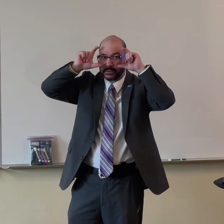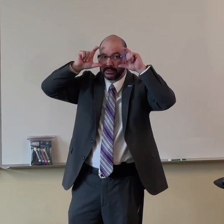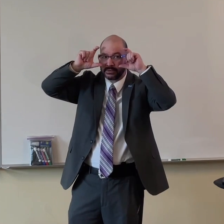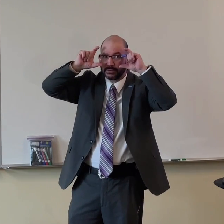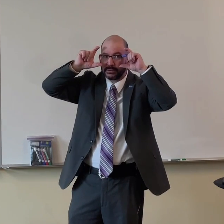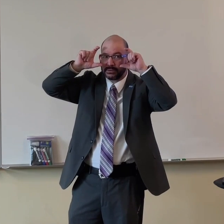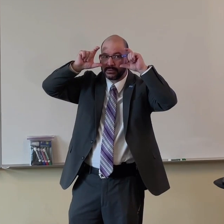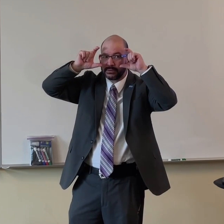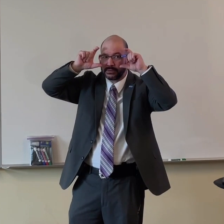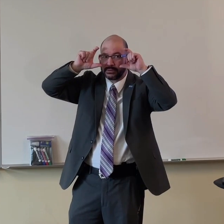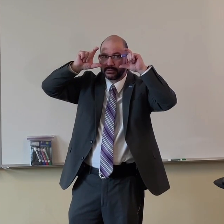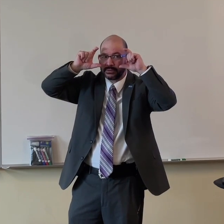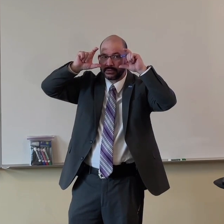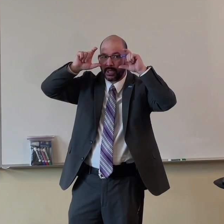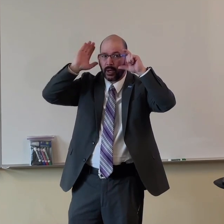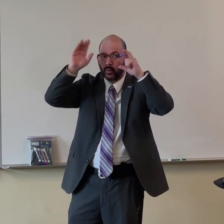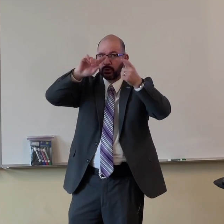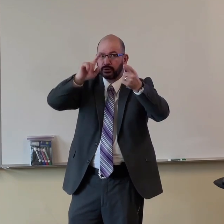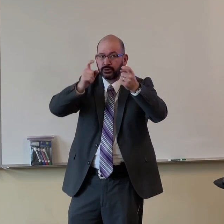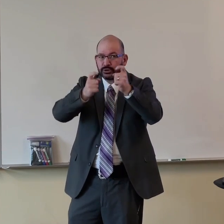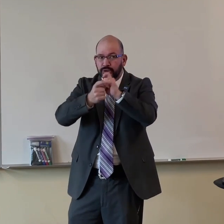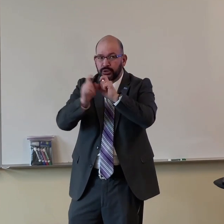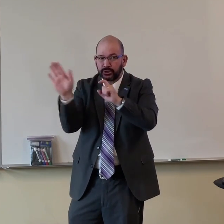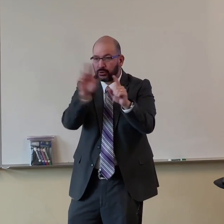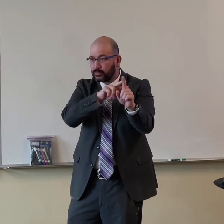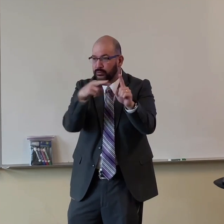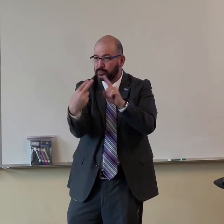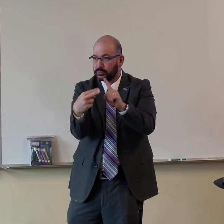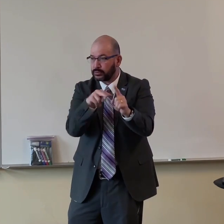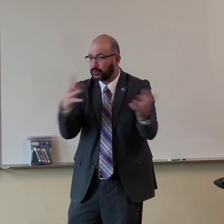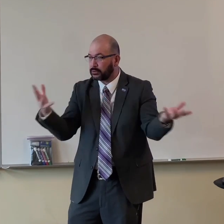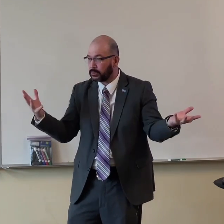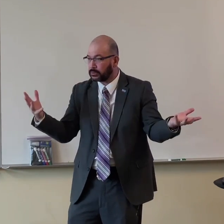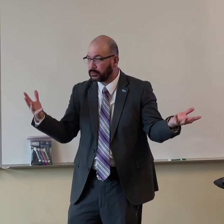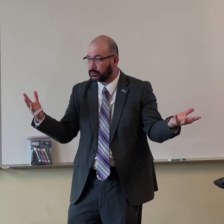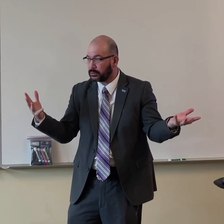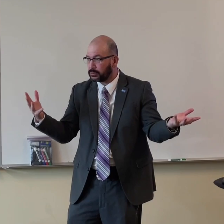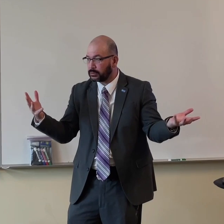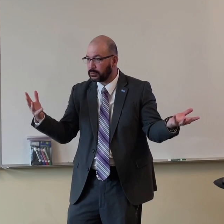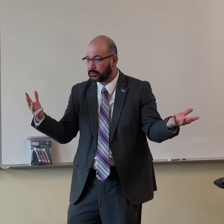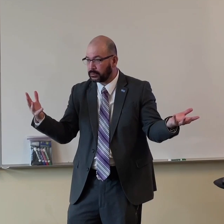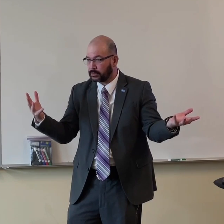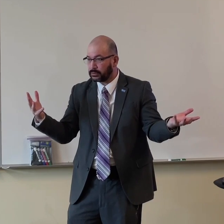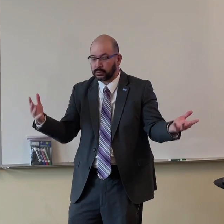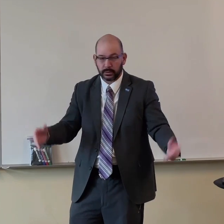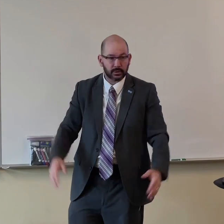It's like they're having different glasses. And they're looking at the same world in different ways.